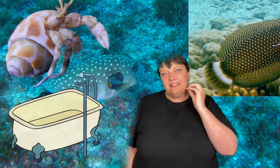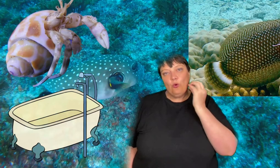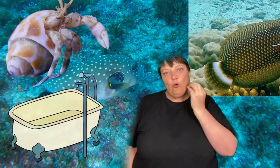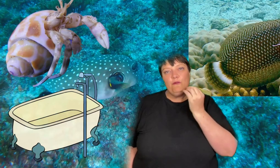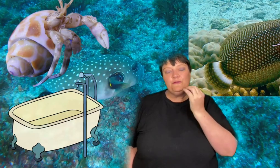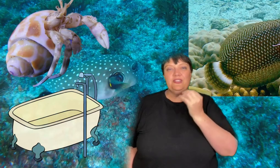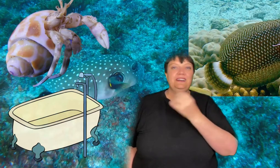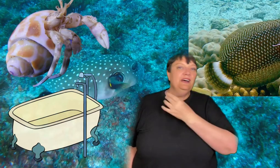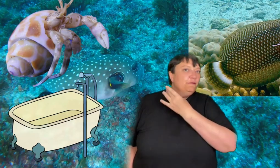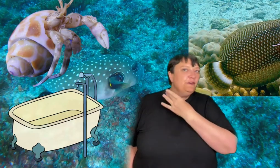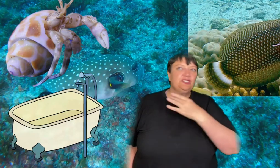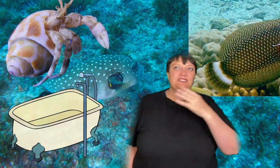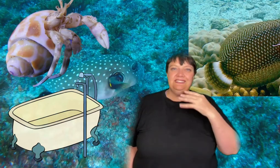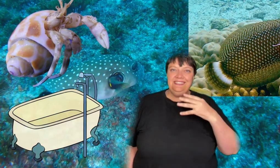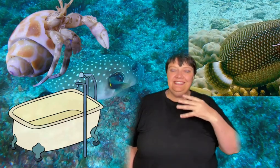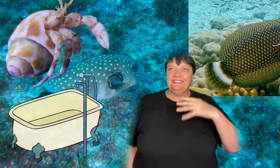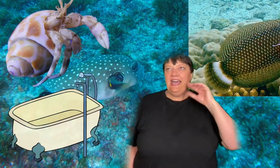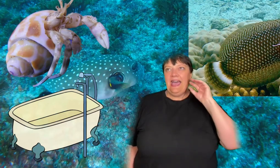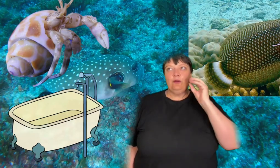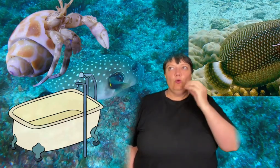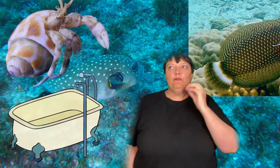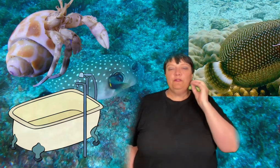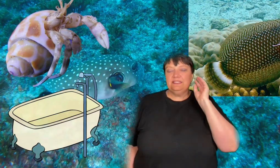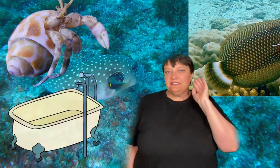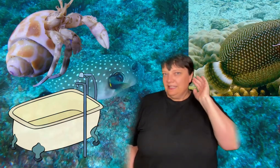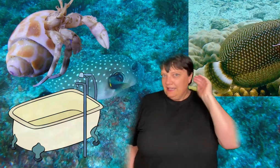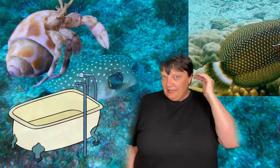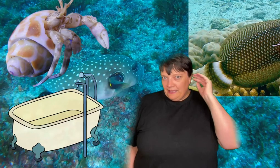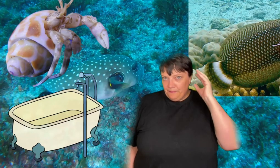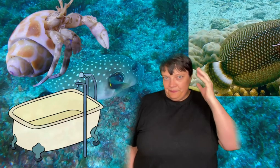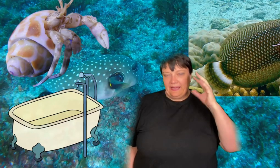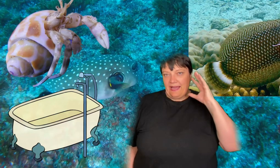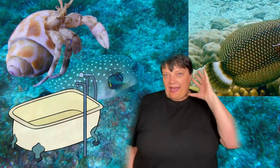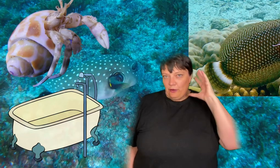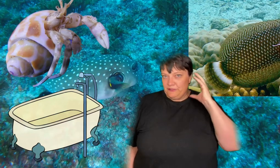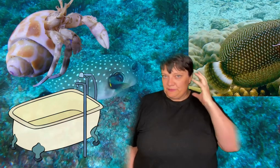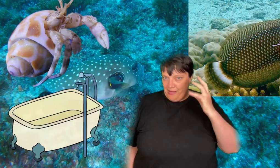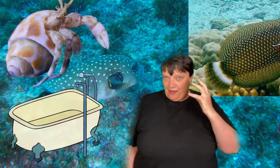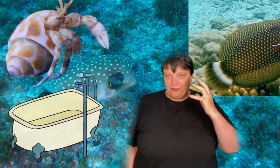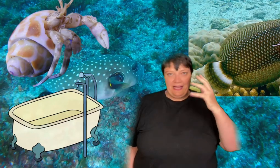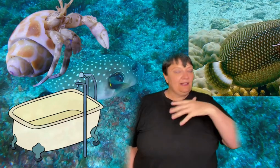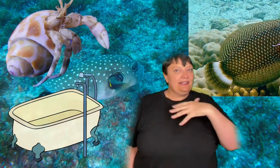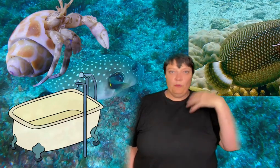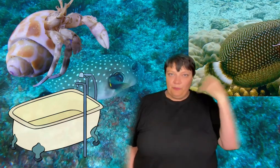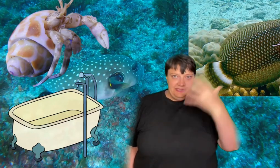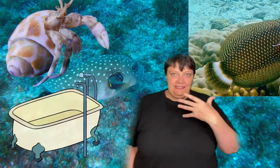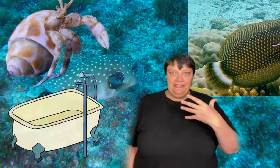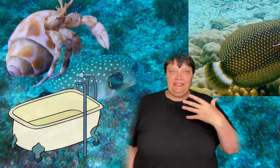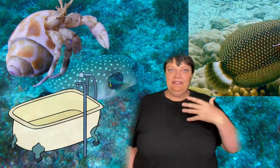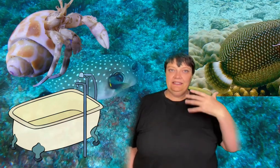parasites off the fish's teeth and out of its mouth and